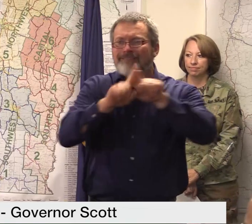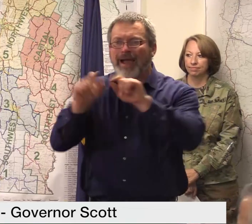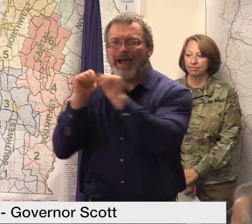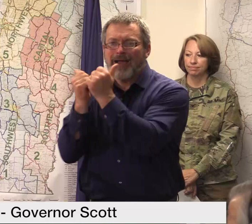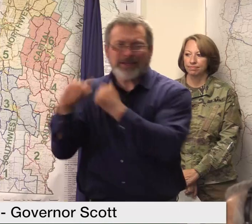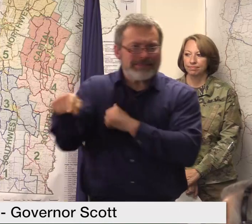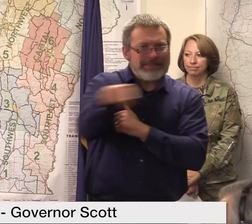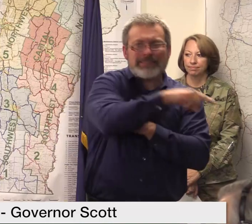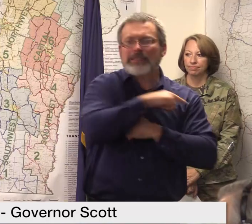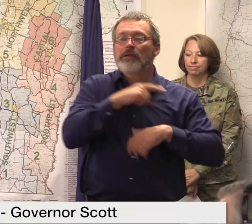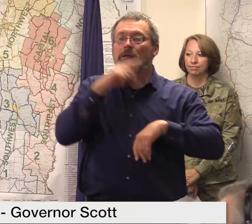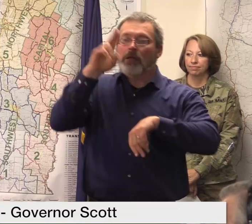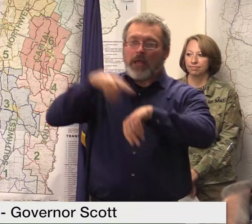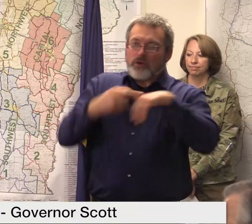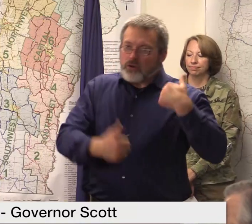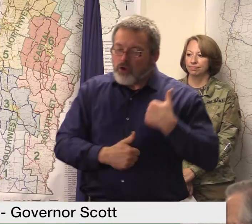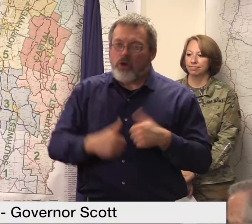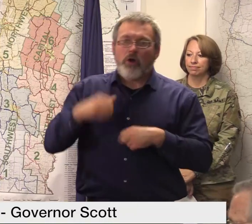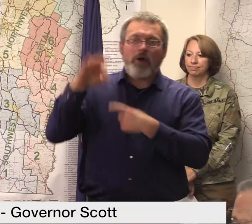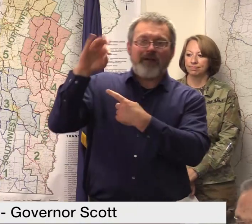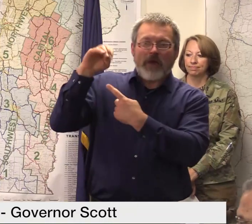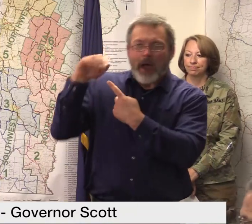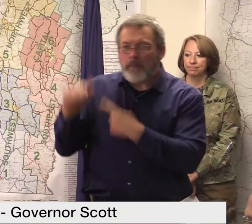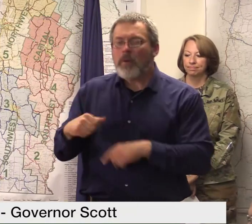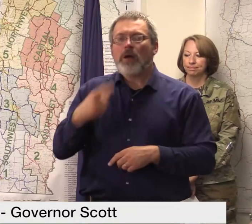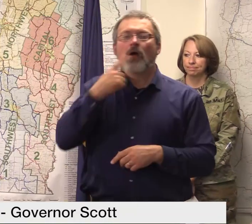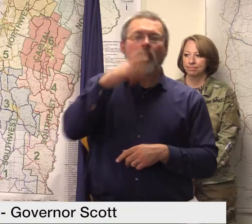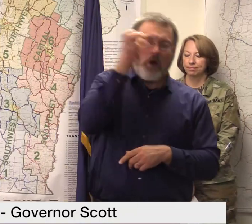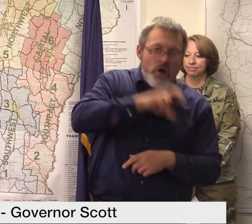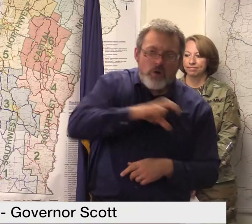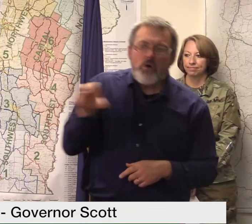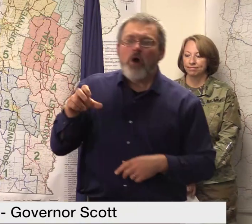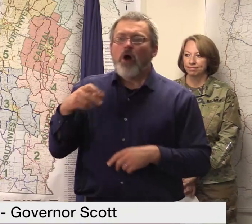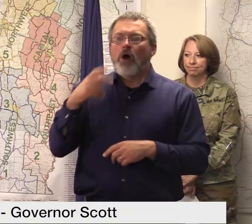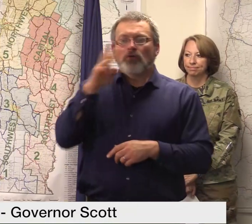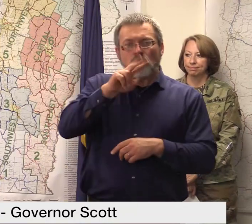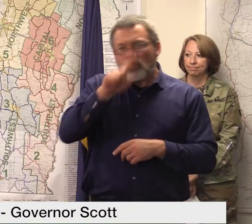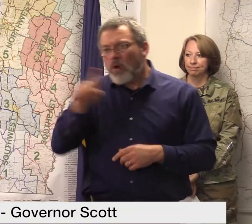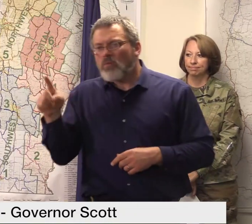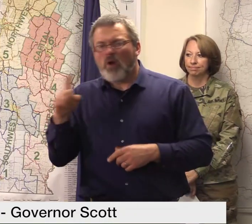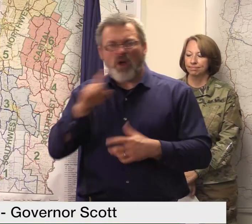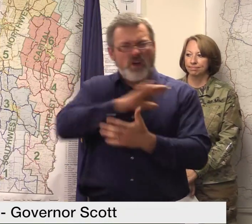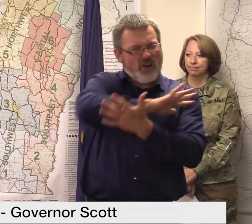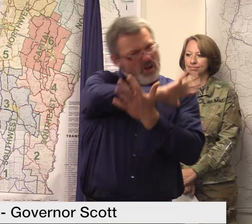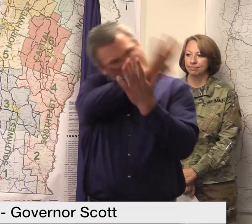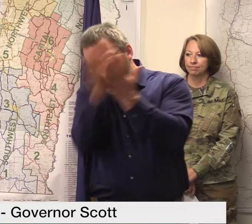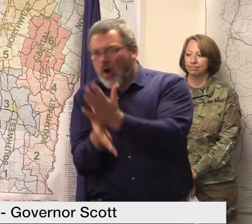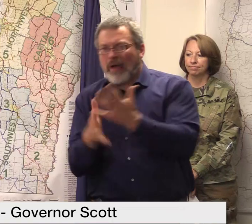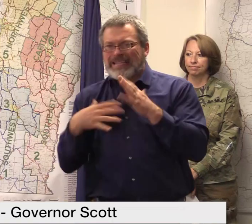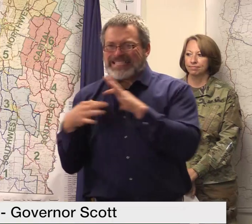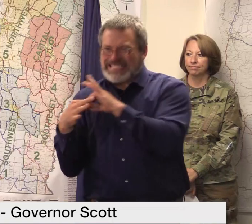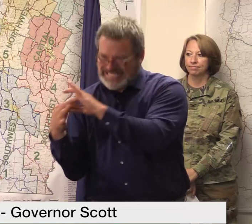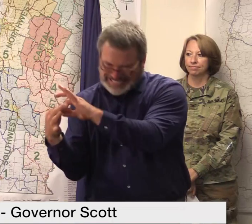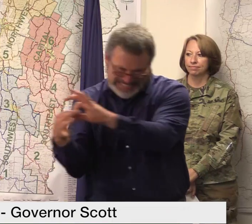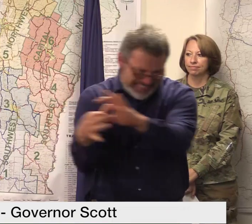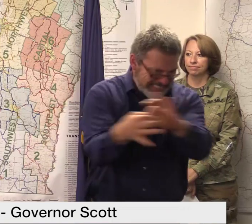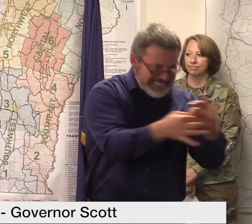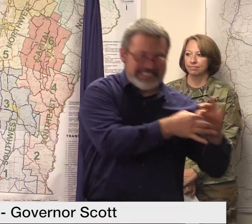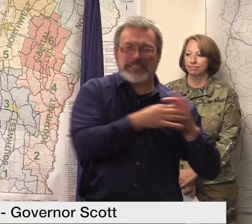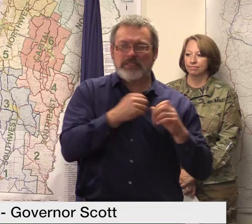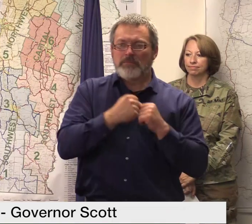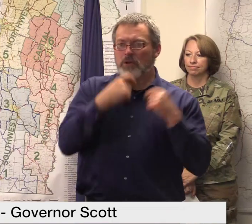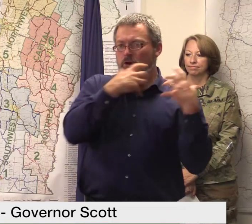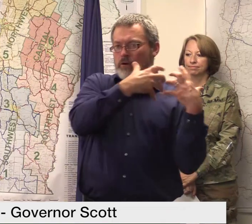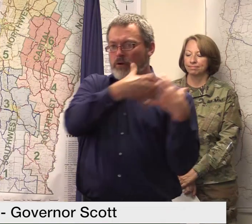Cross 2-1-1 and more if you see one of those partners in your community you see the state of